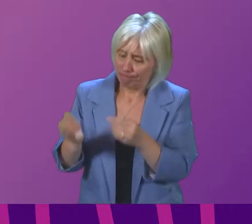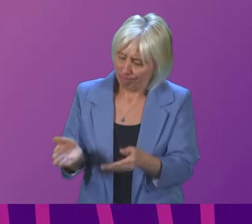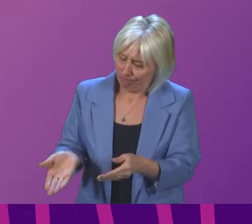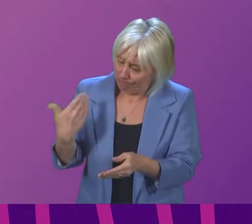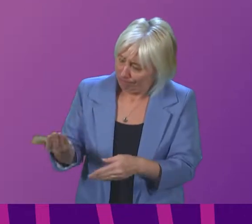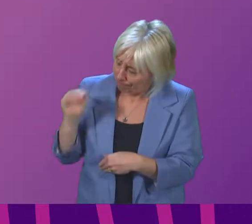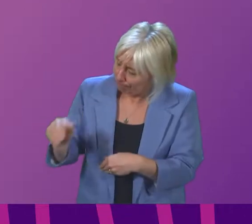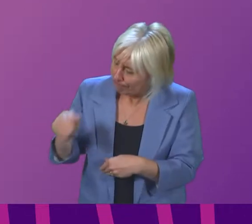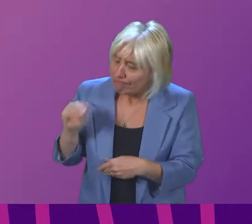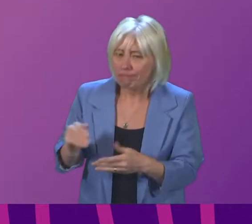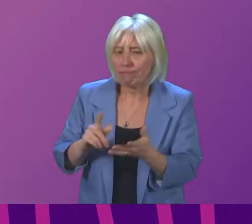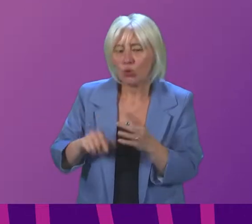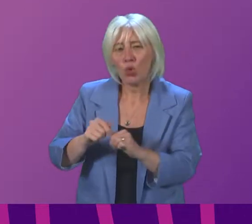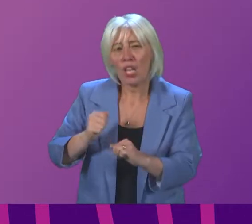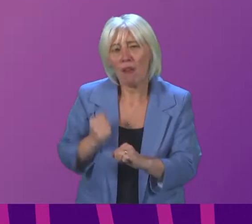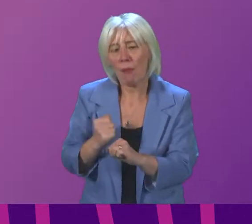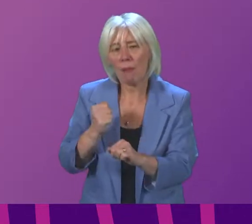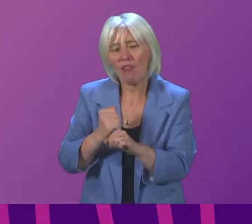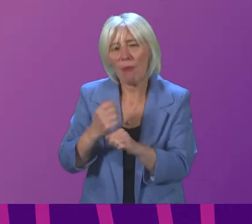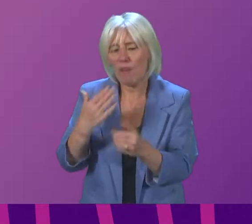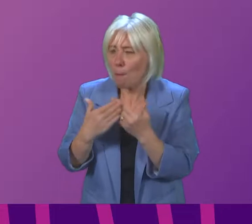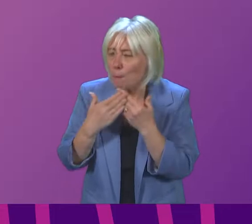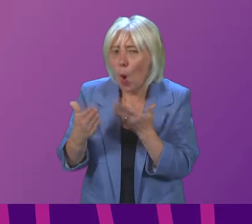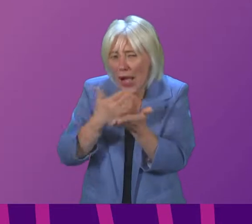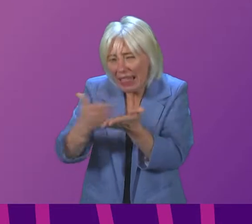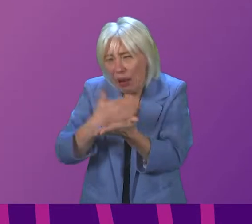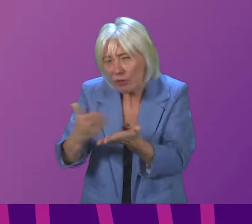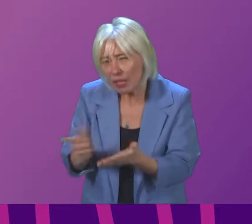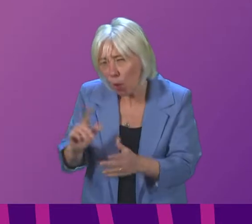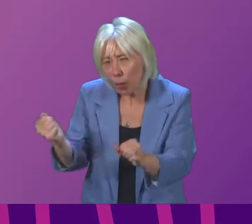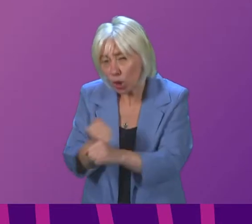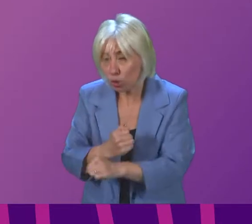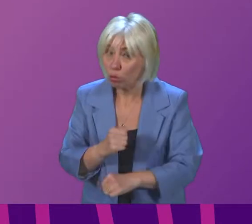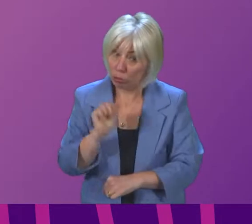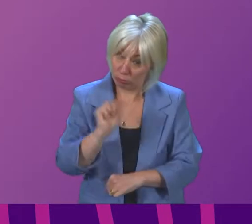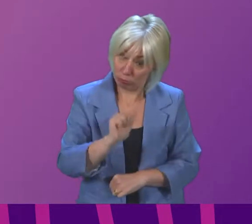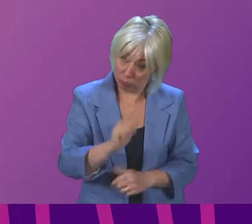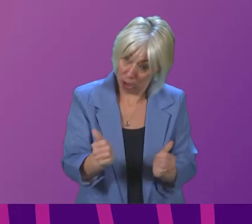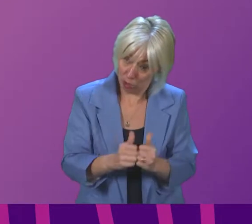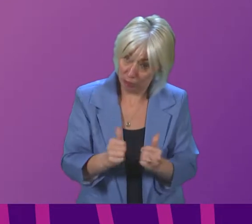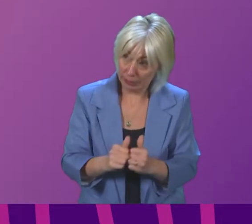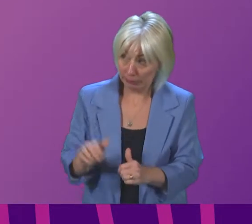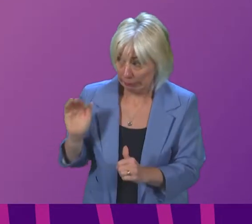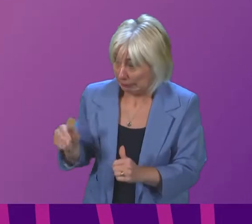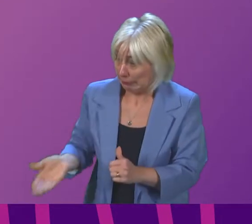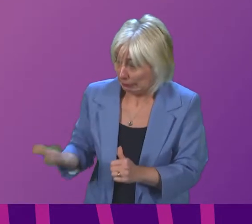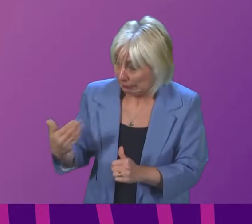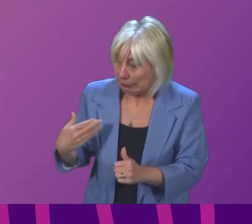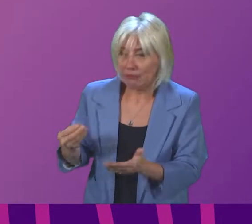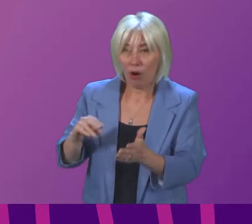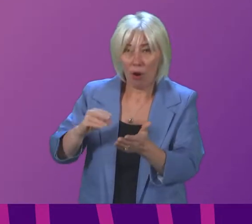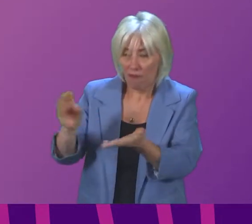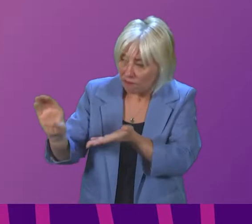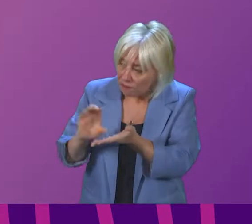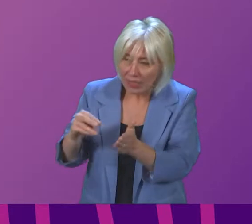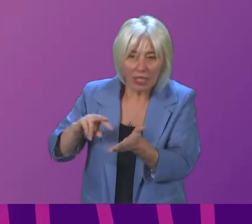for early clarity on this First Minister Yes I do agree and we are pressing both for funding arrangements